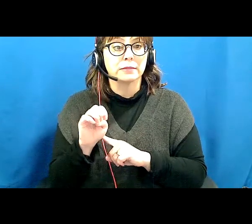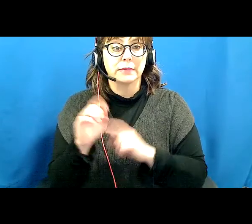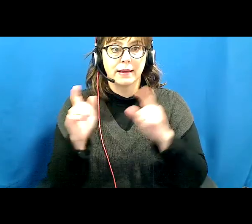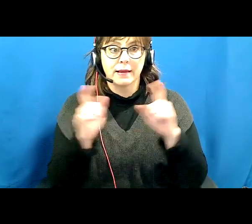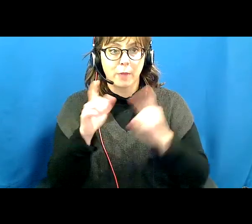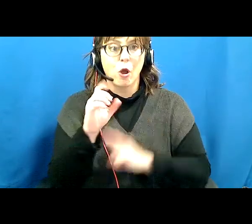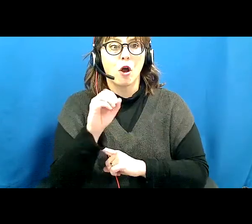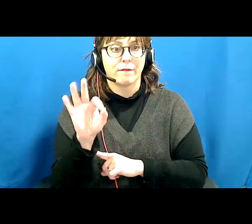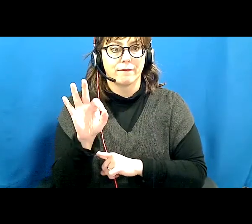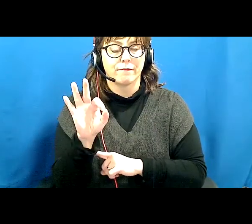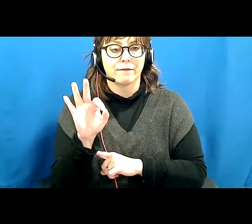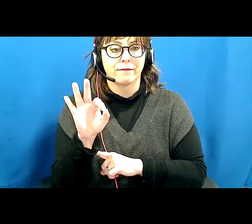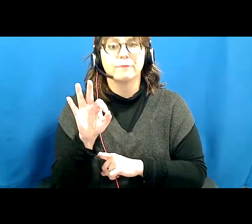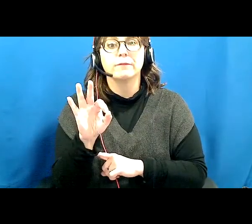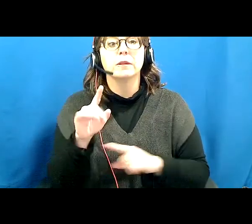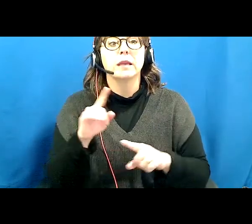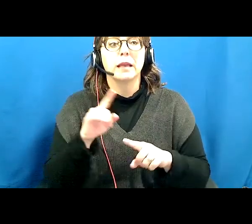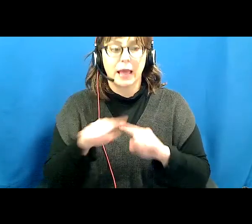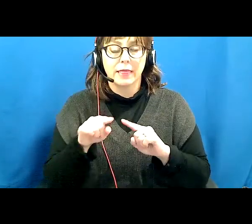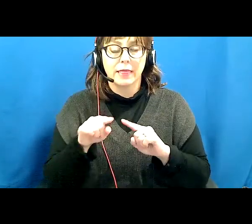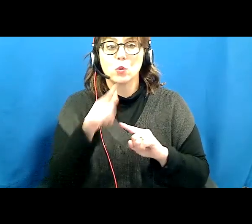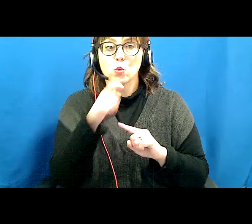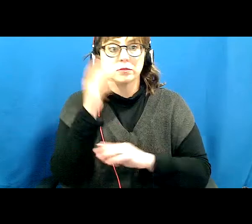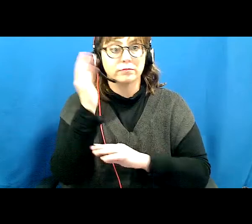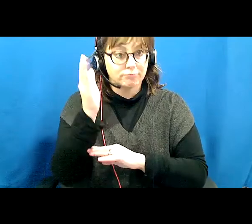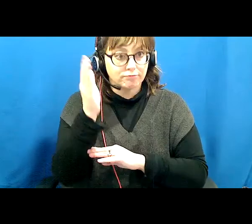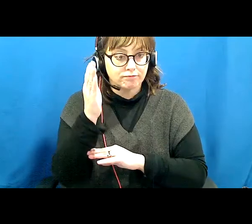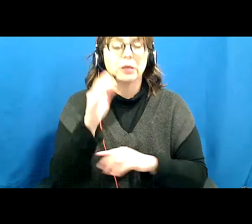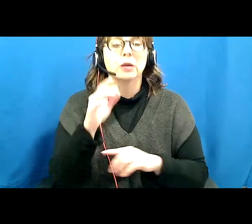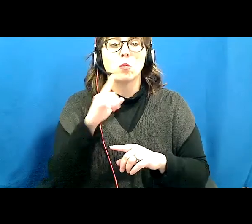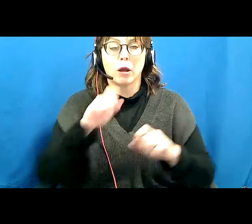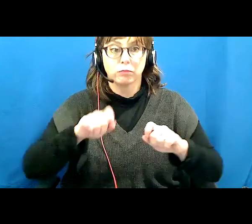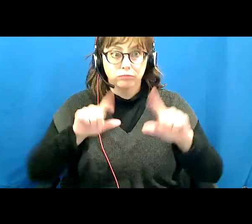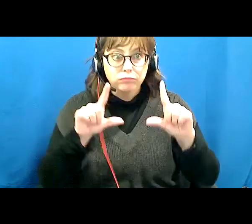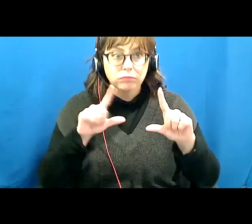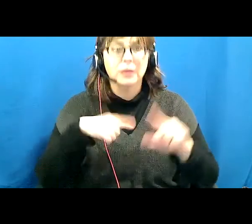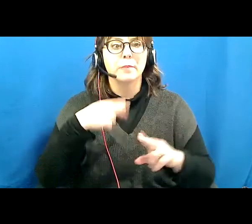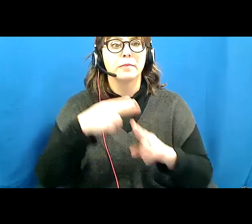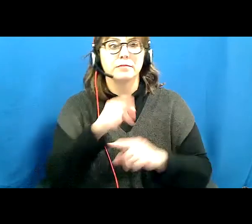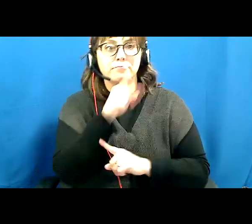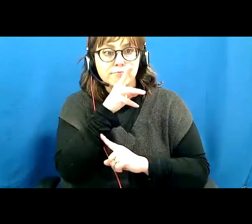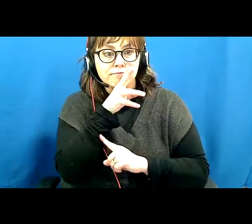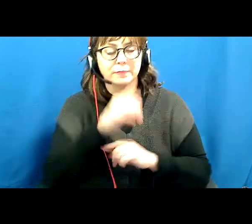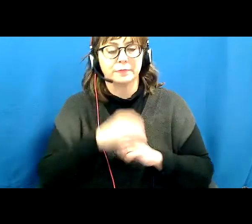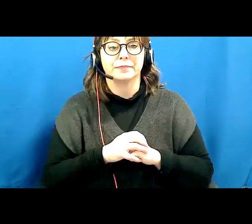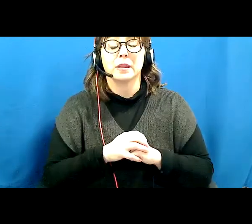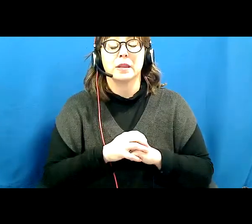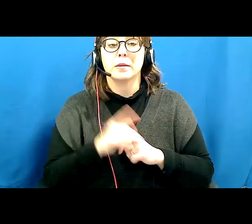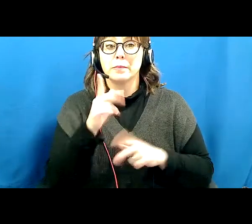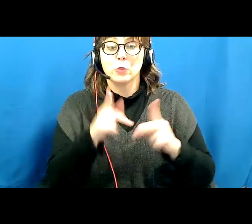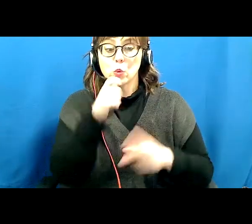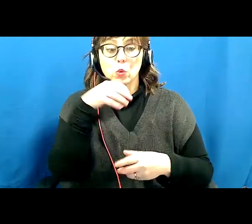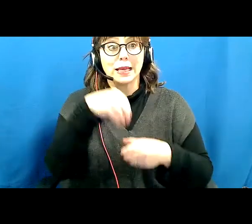The speakers will be invited to unmute and turn their cameras on when it's their turn to speak. For those in person, we have